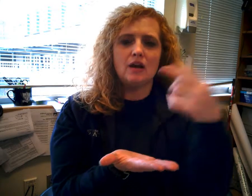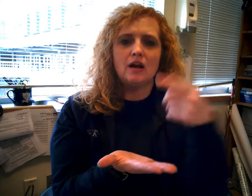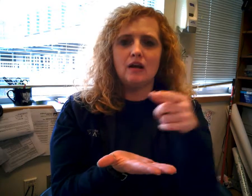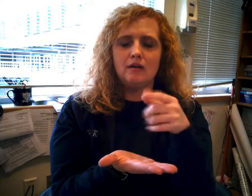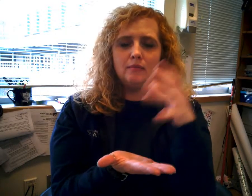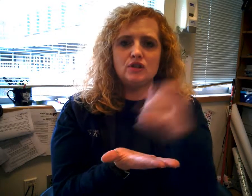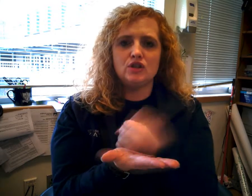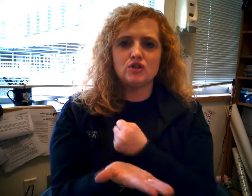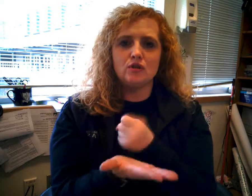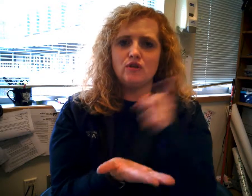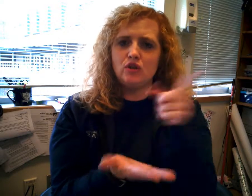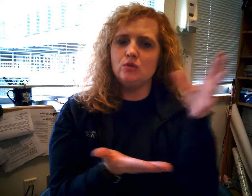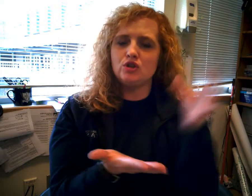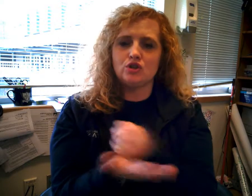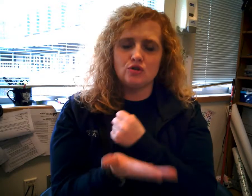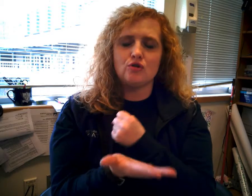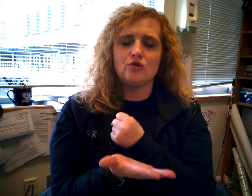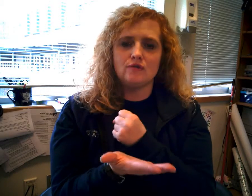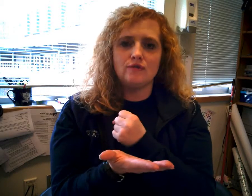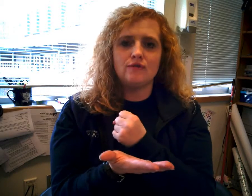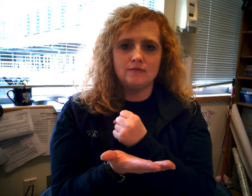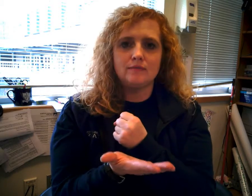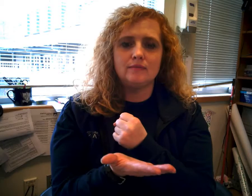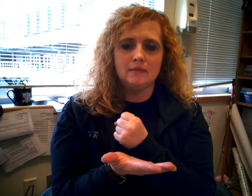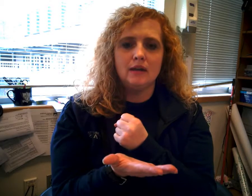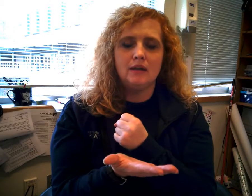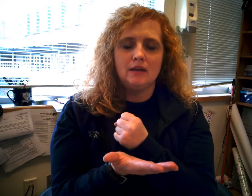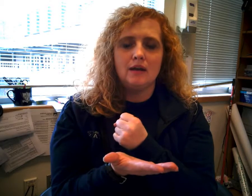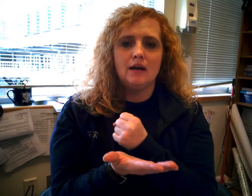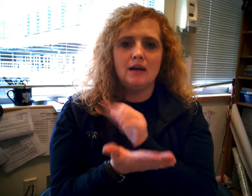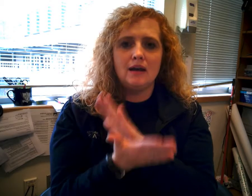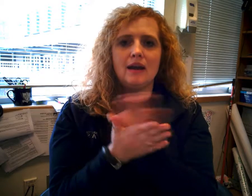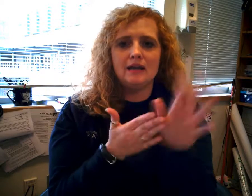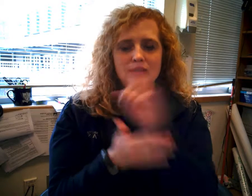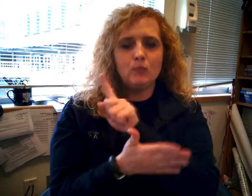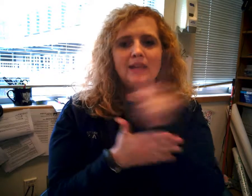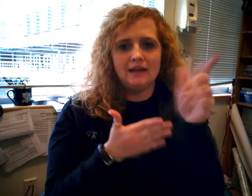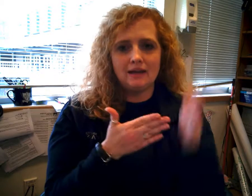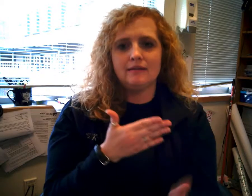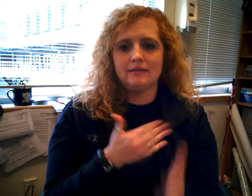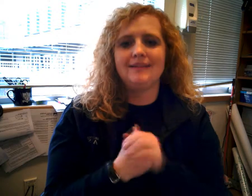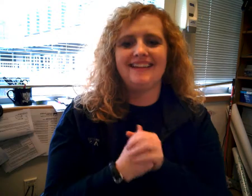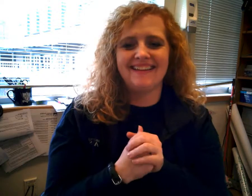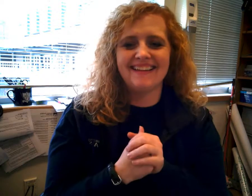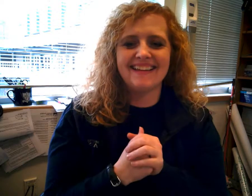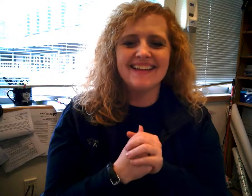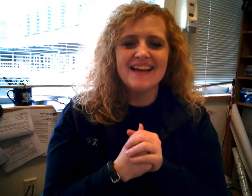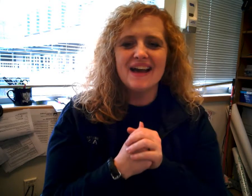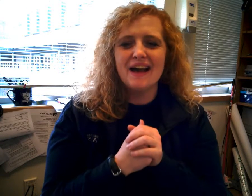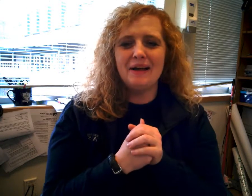Um, deserve. You deserve a nice weekend. Um,